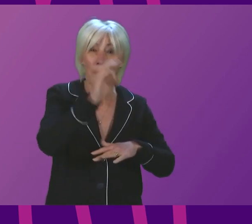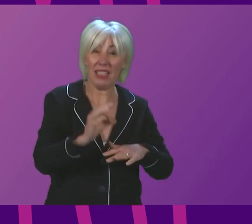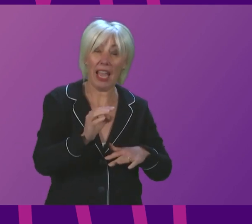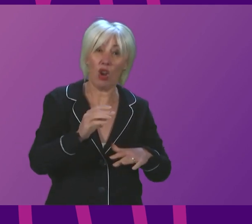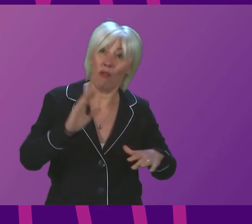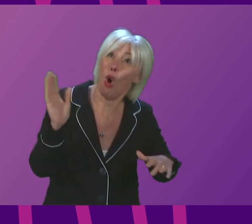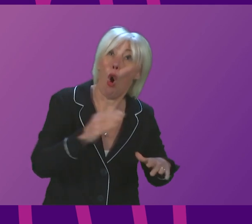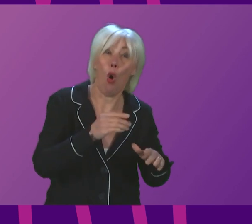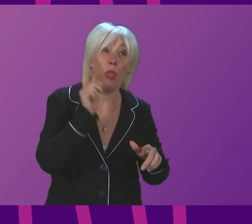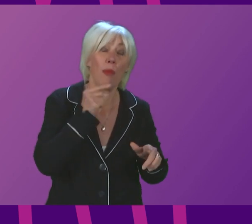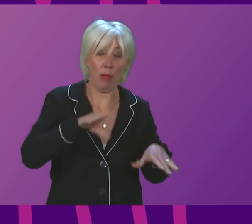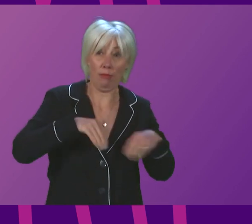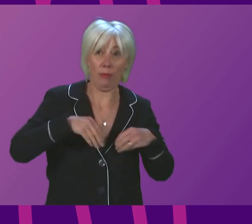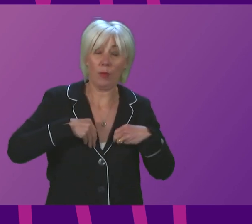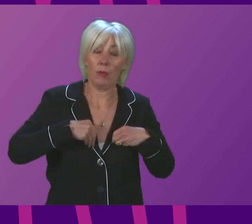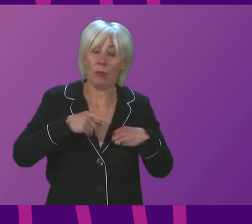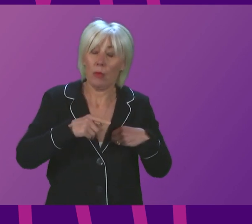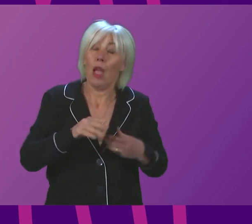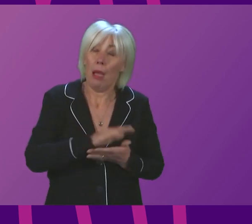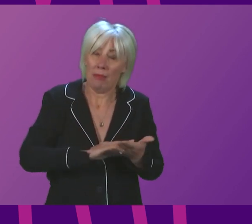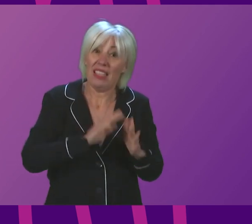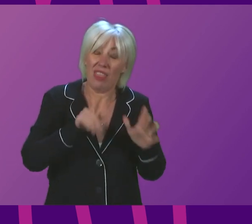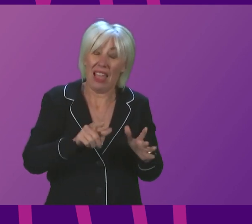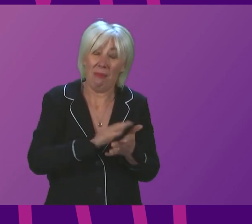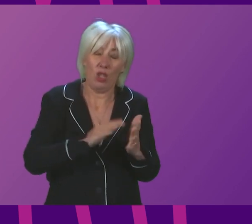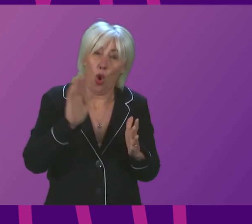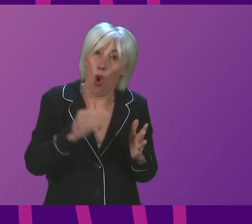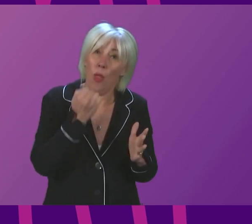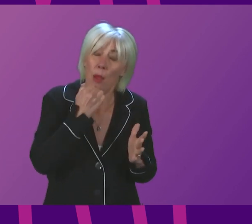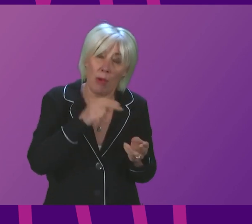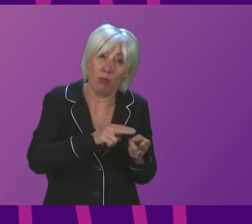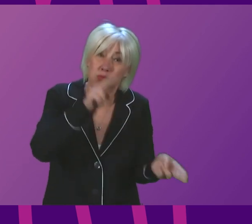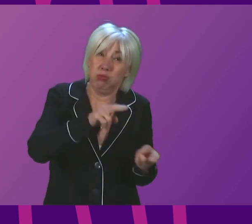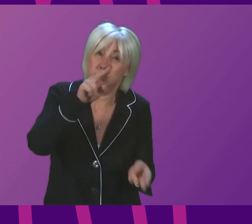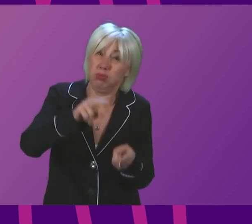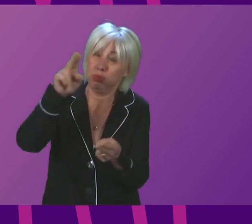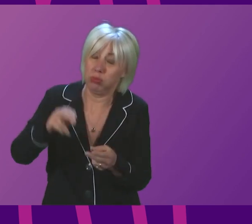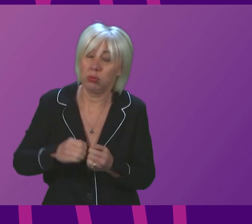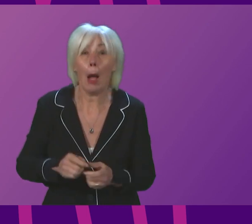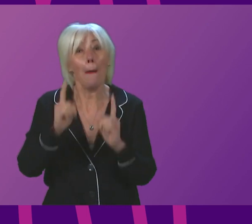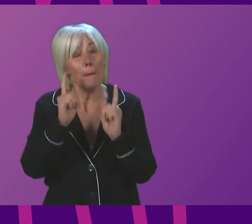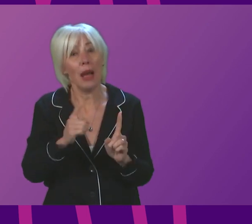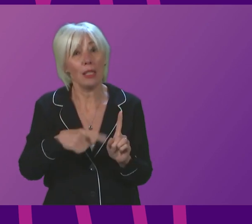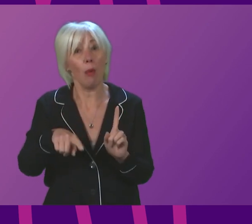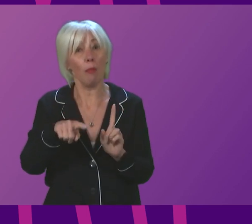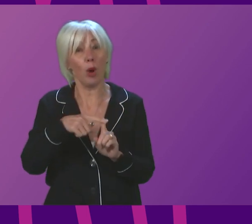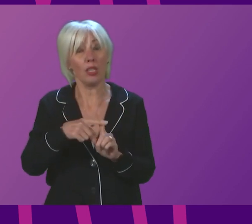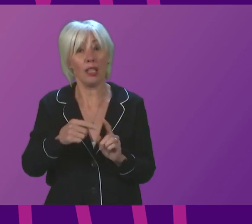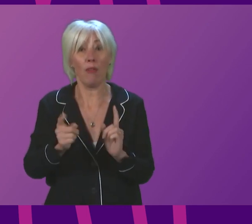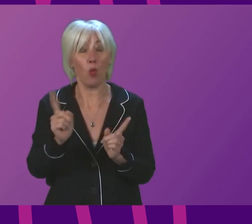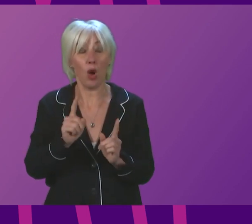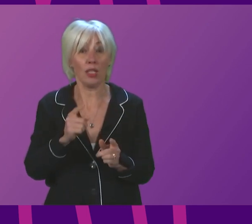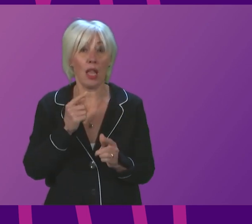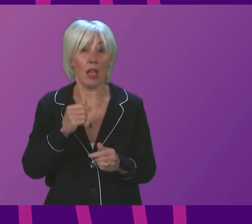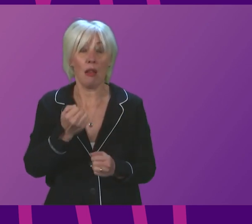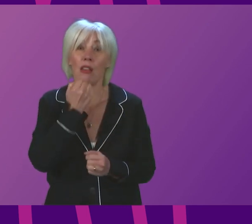that has inevitably driven an increase in the total number of cases recorded. More positively, the number of people in hospital with